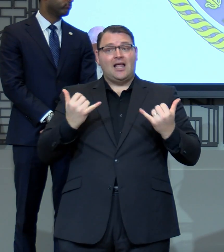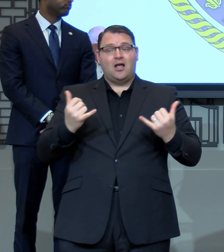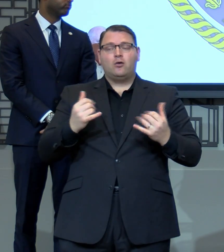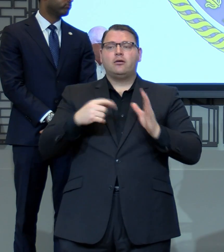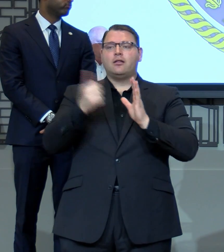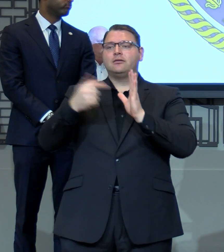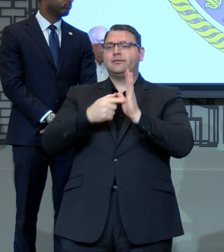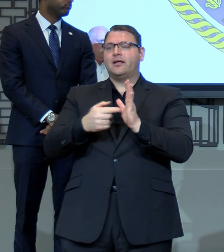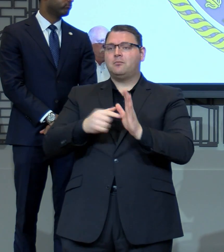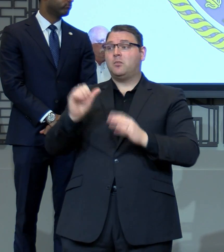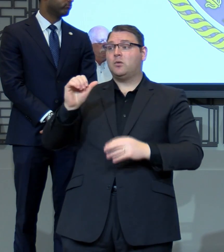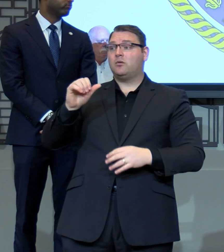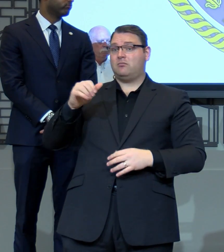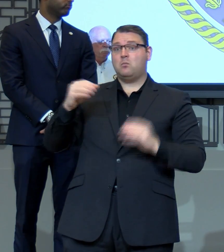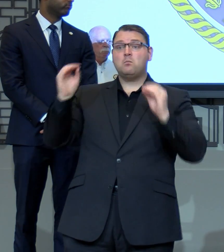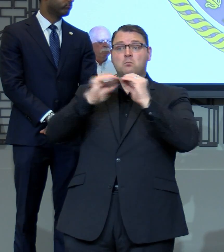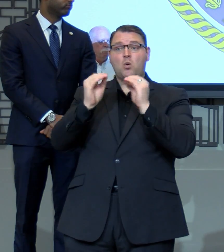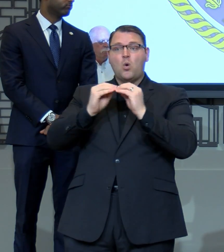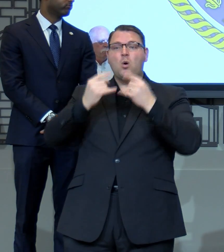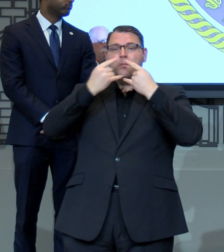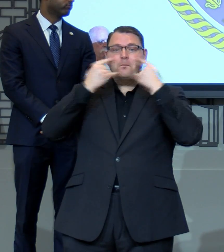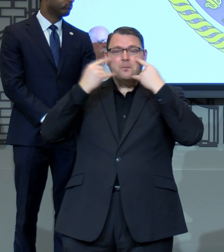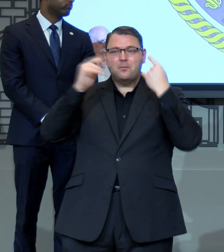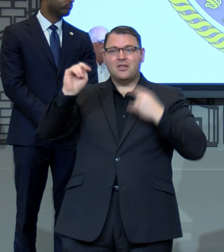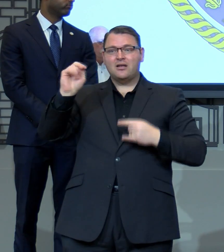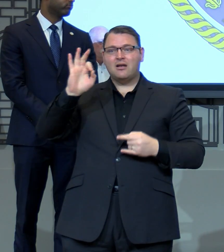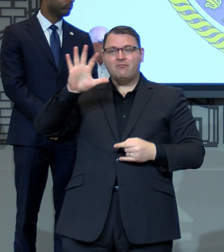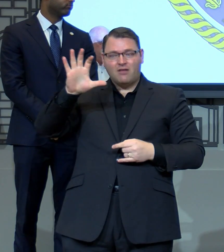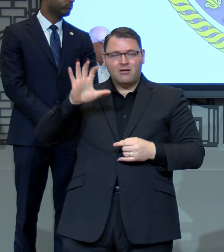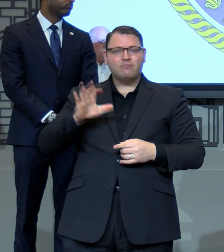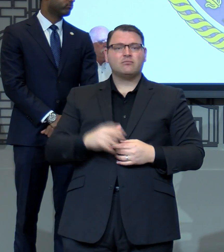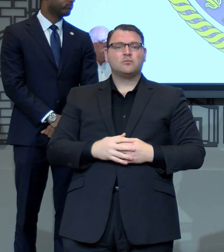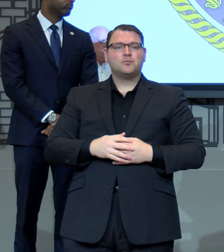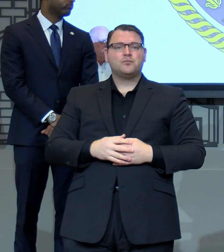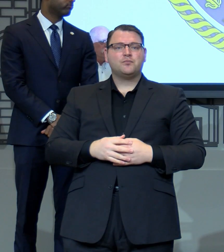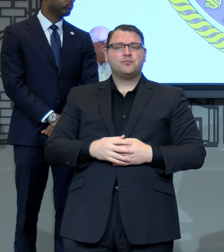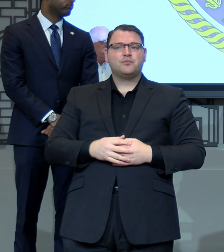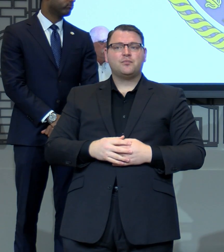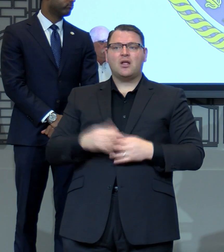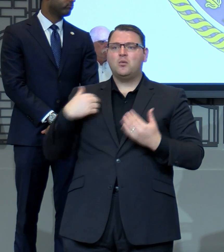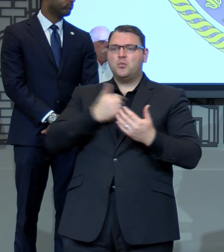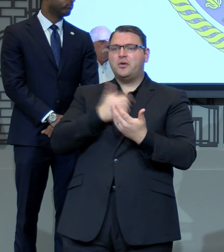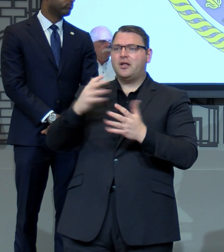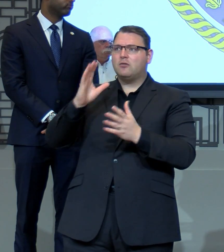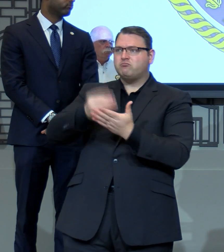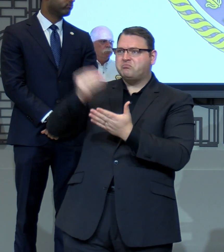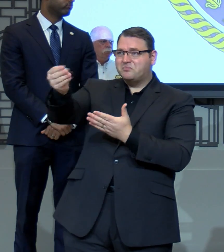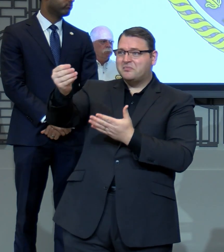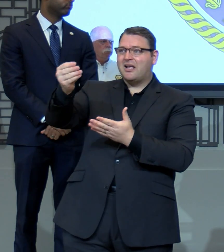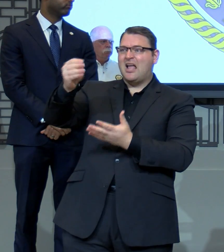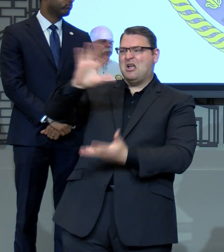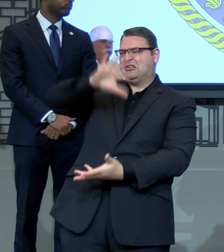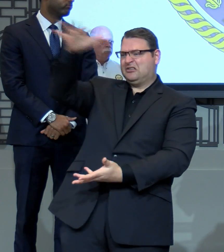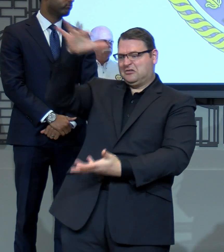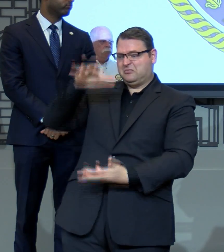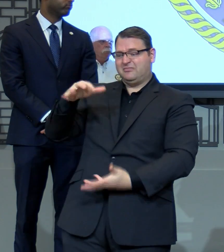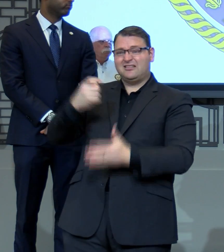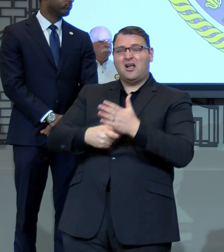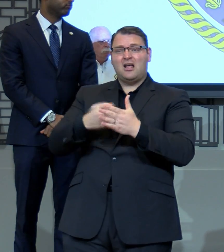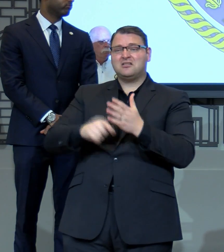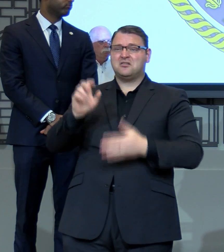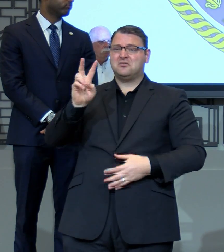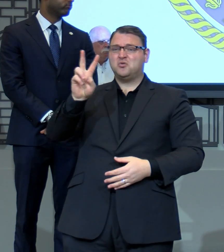for PPEs, the N95 masks, at a cost of about $2 million alone.